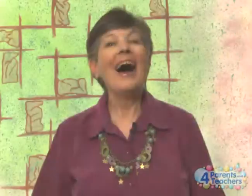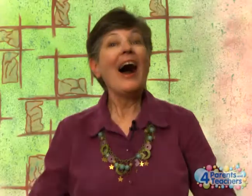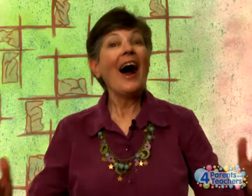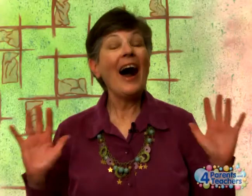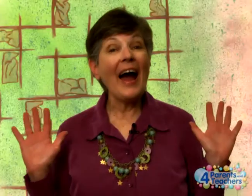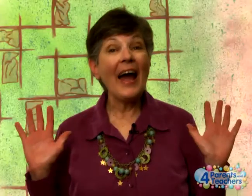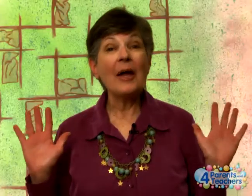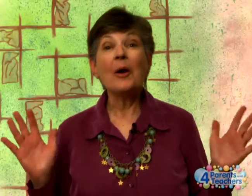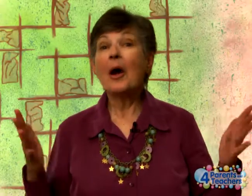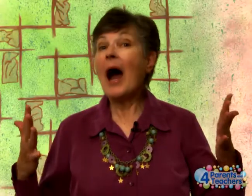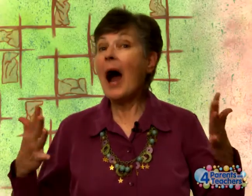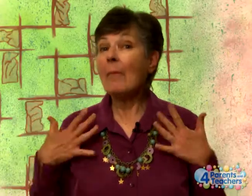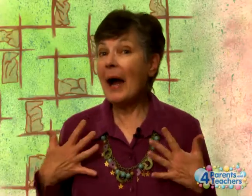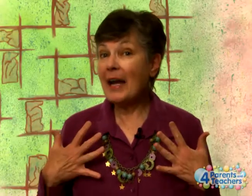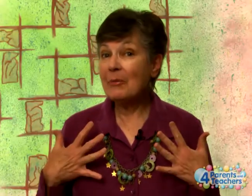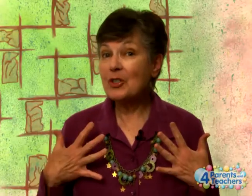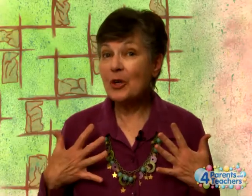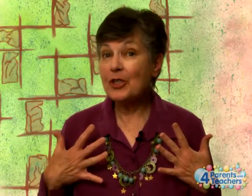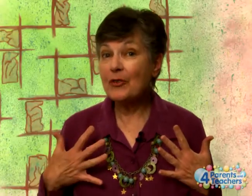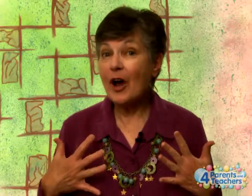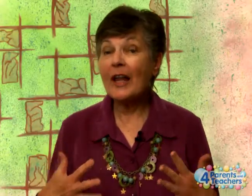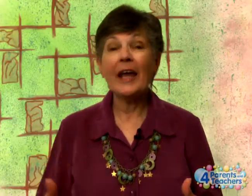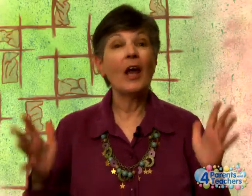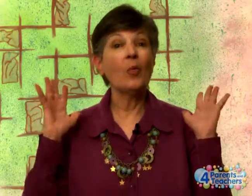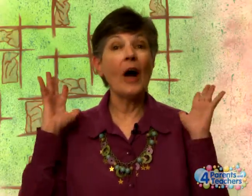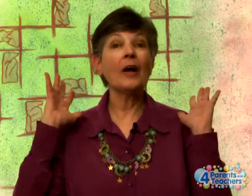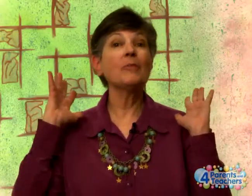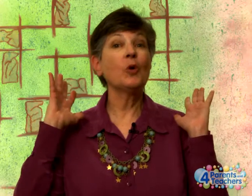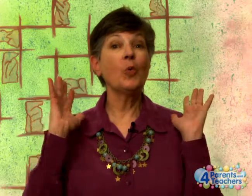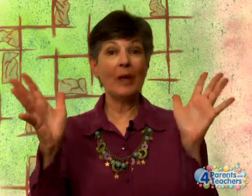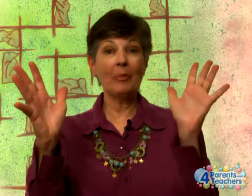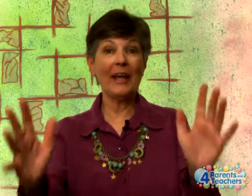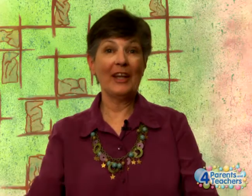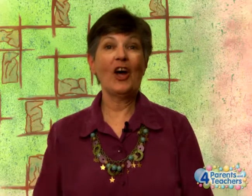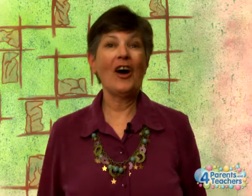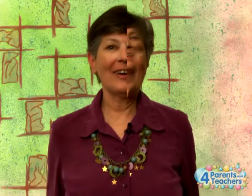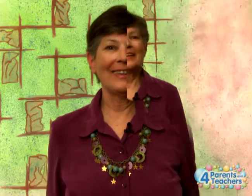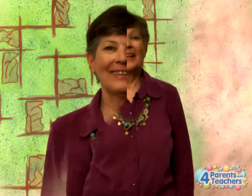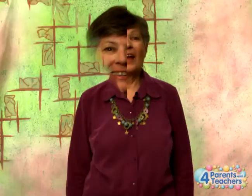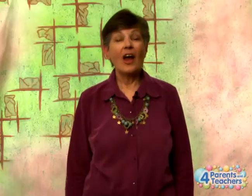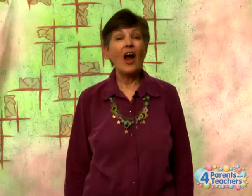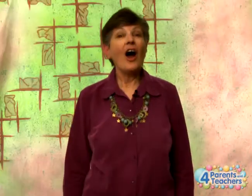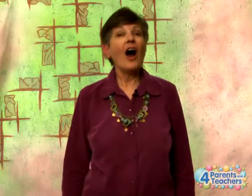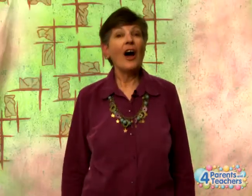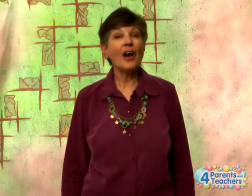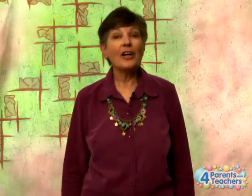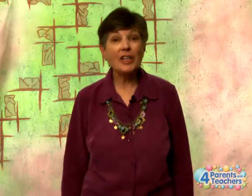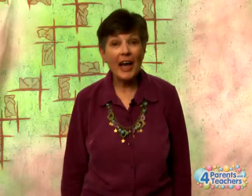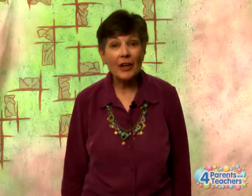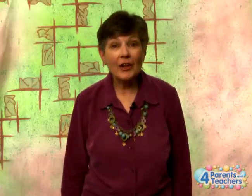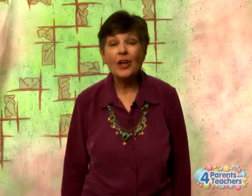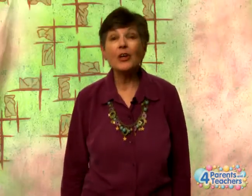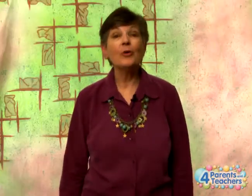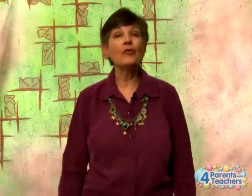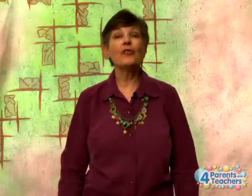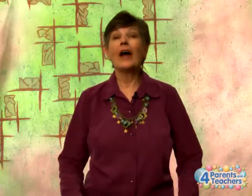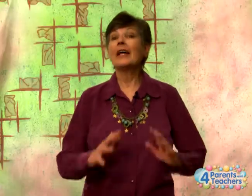Hi. My name is Georgia Frawley and welcome to We Play Along. On our channel, you will find